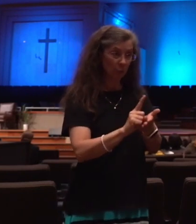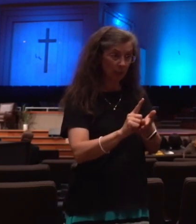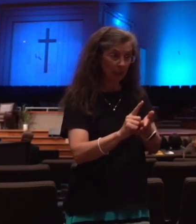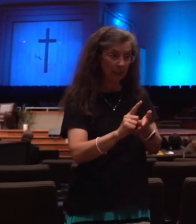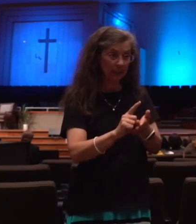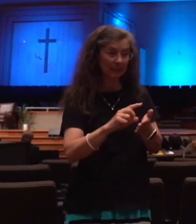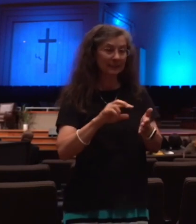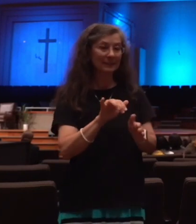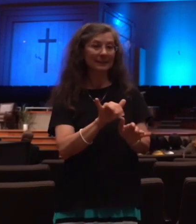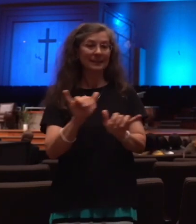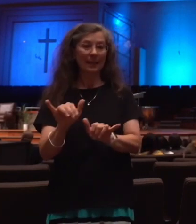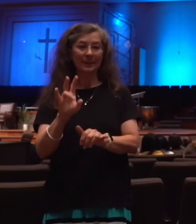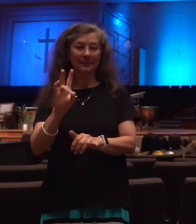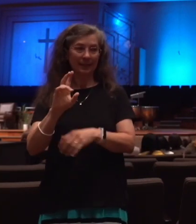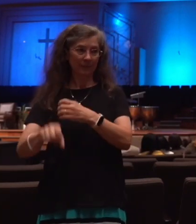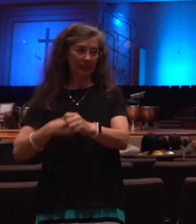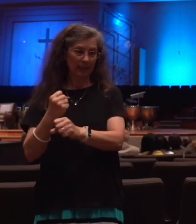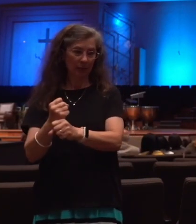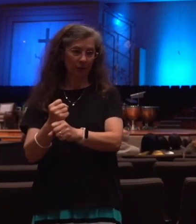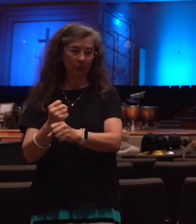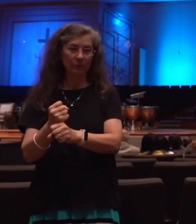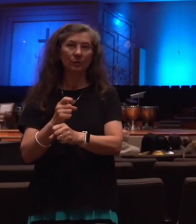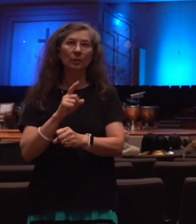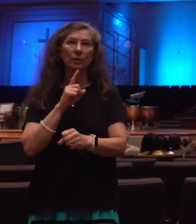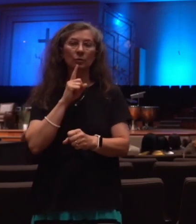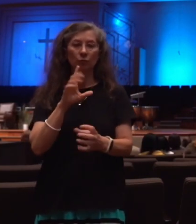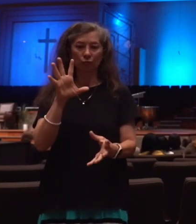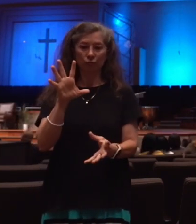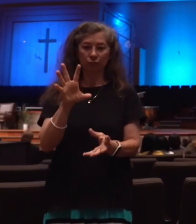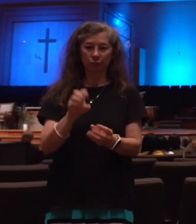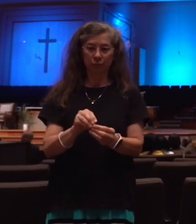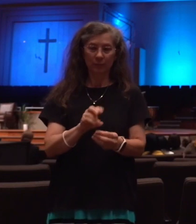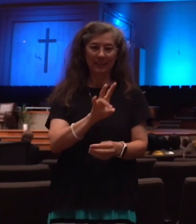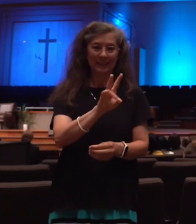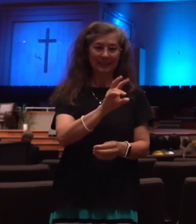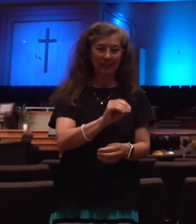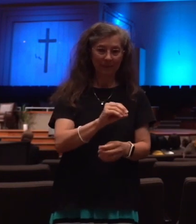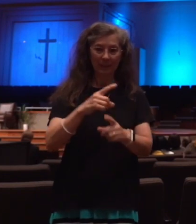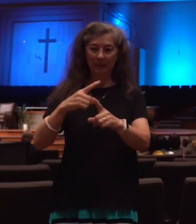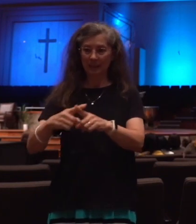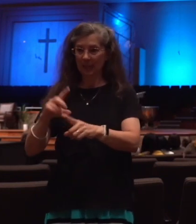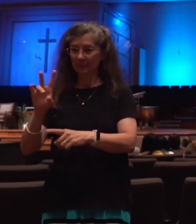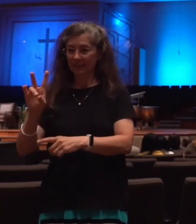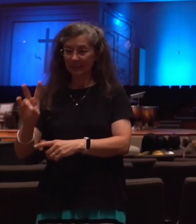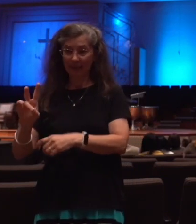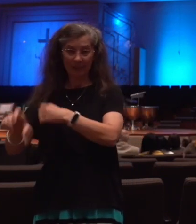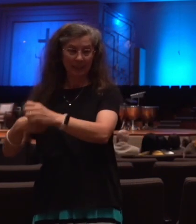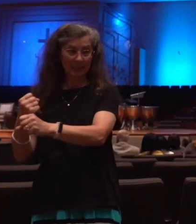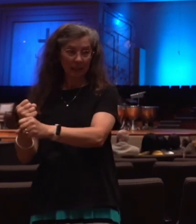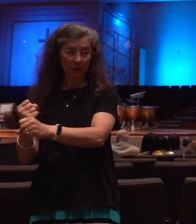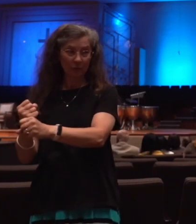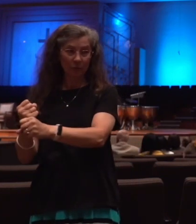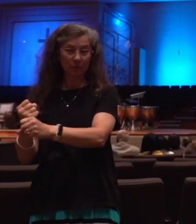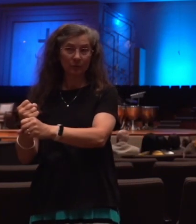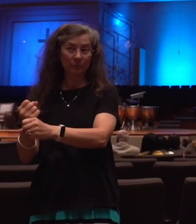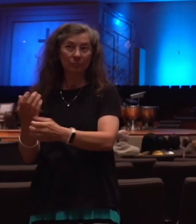So when you take the total of 70 times seven years, that equals